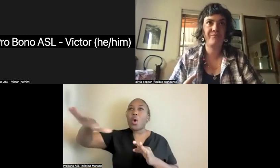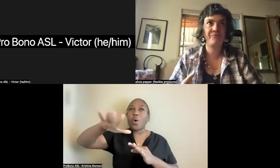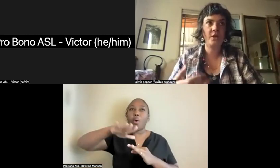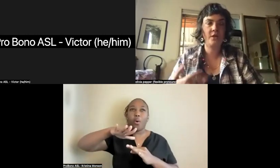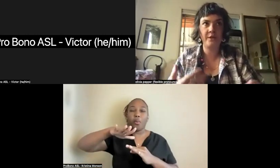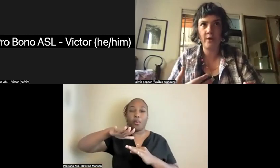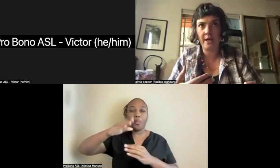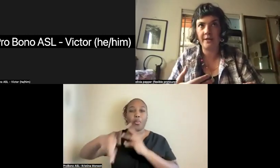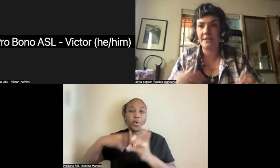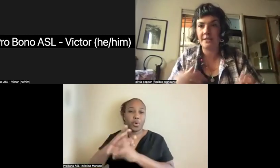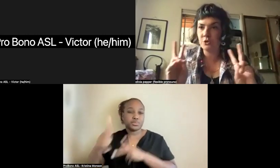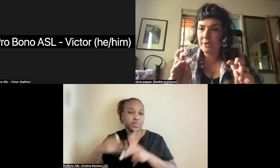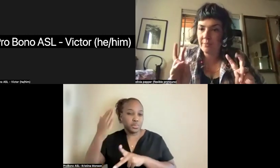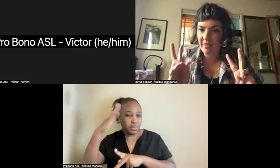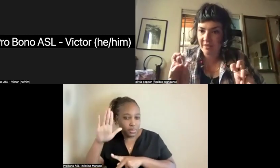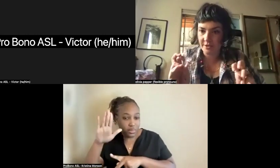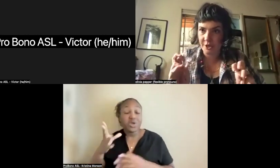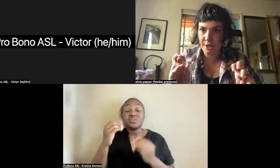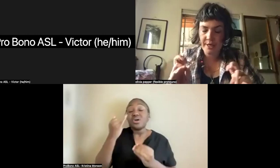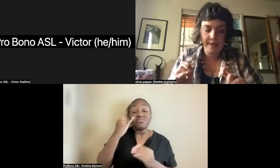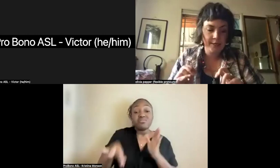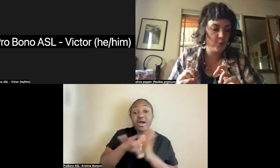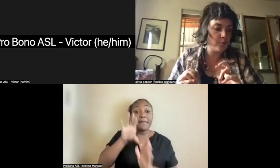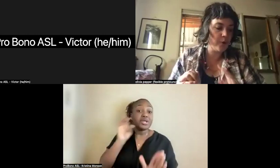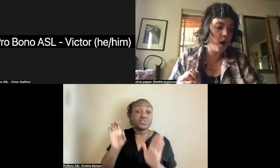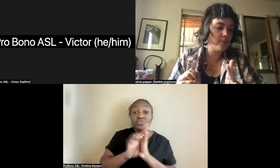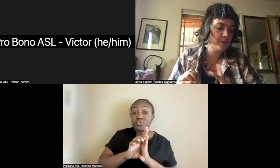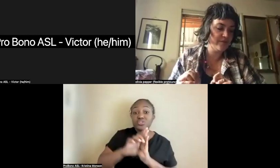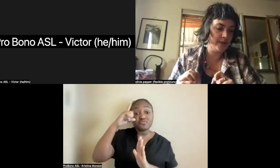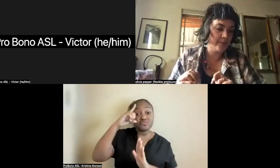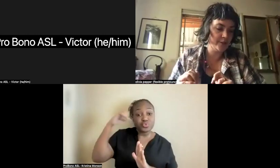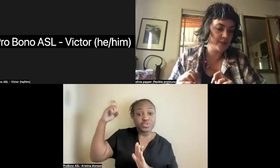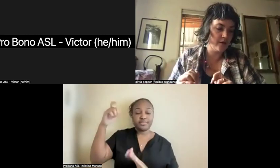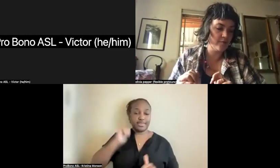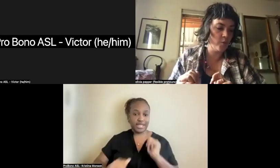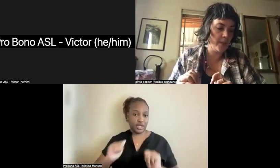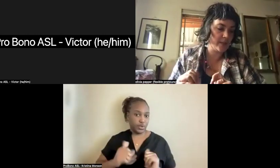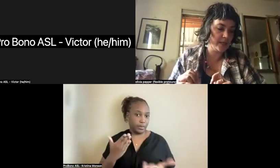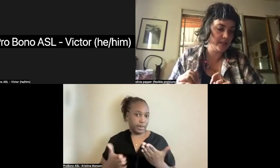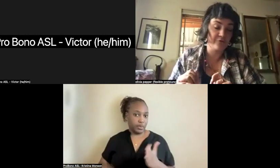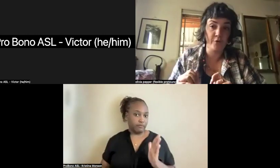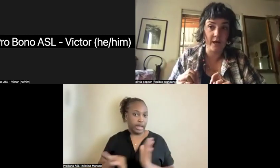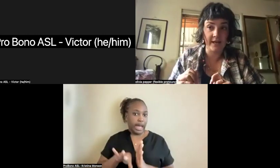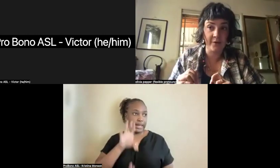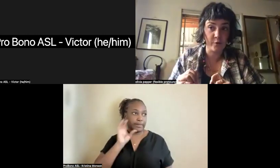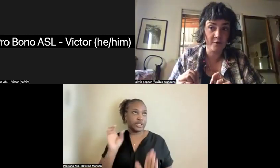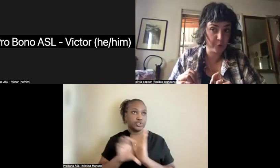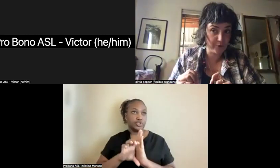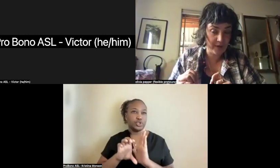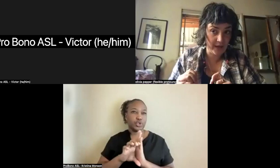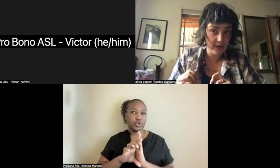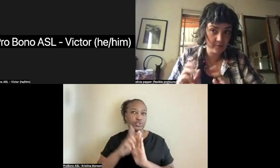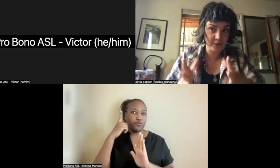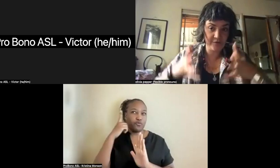Leonora Carrington's dream theater, you will probably find images of the one that they did for Alejandro's